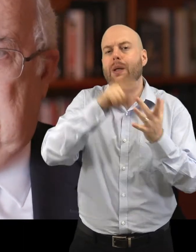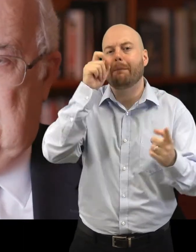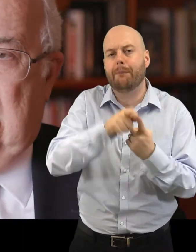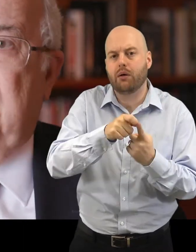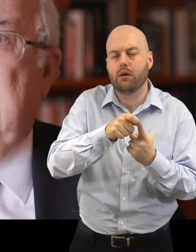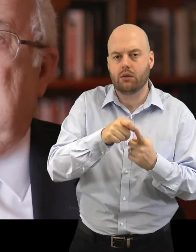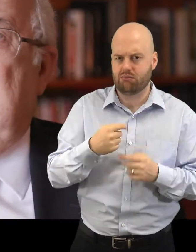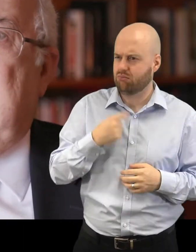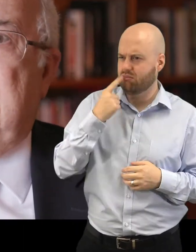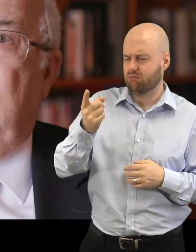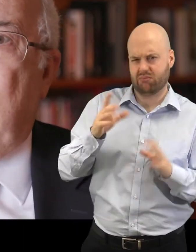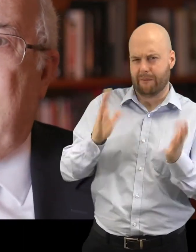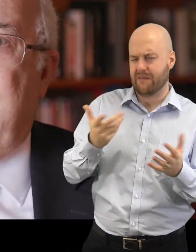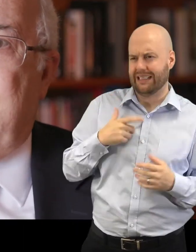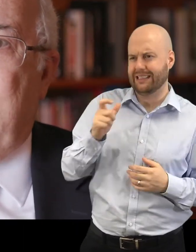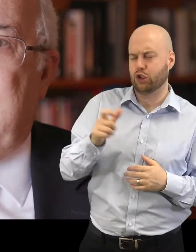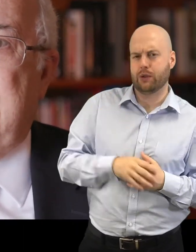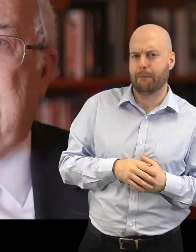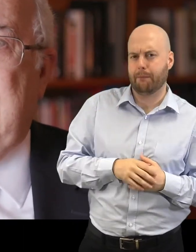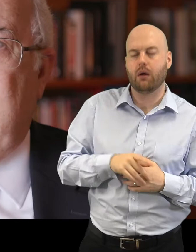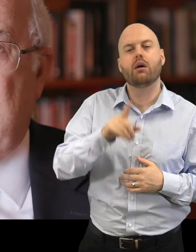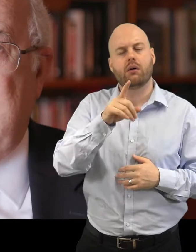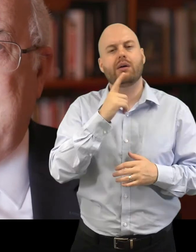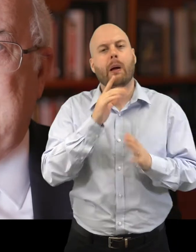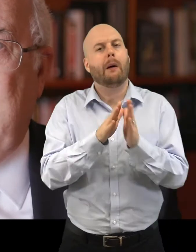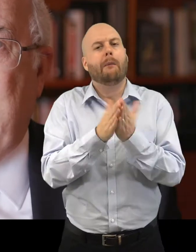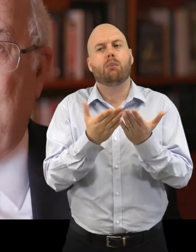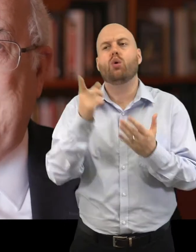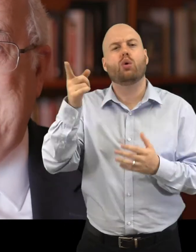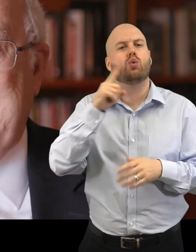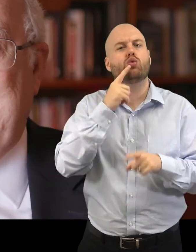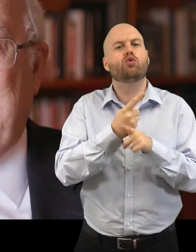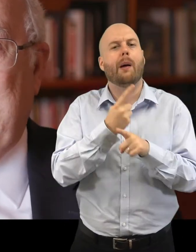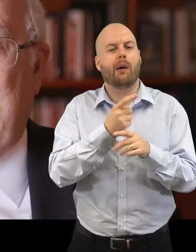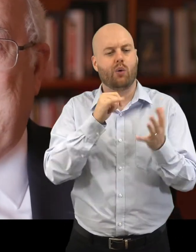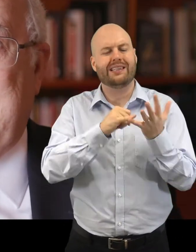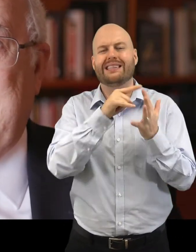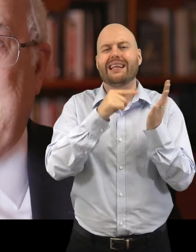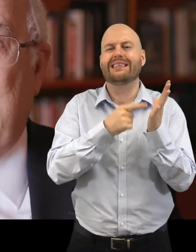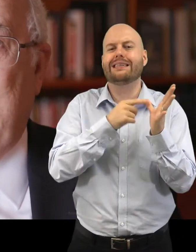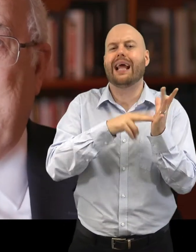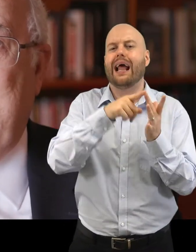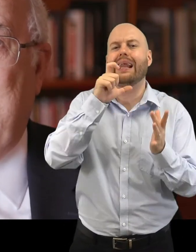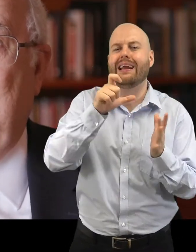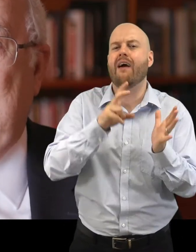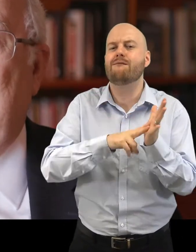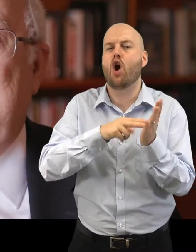at that time, there's a book called The Satanic Verses of Salman Rushdie, which, as you probably know,